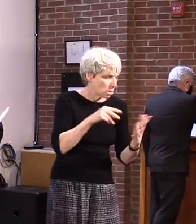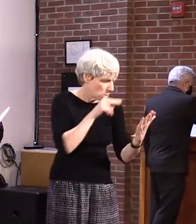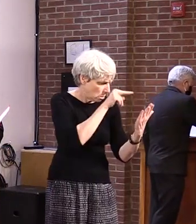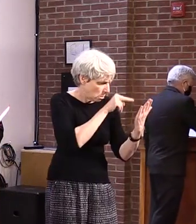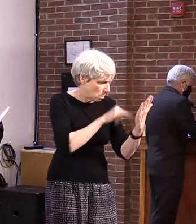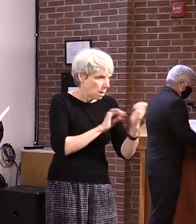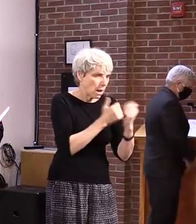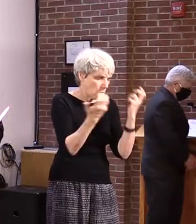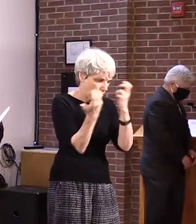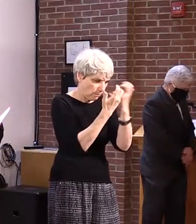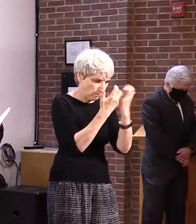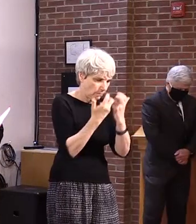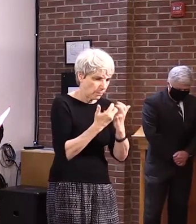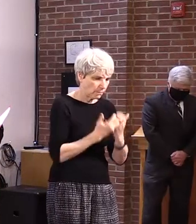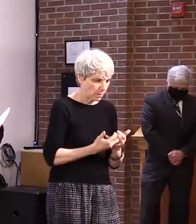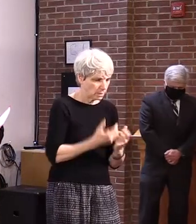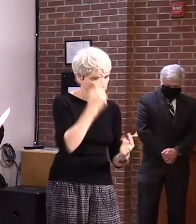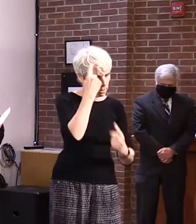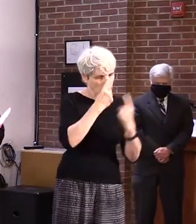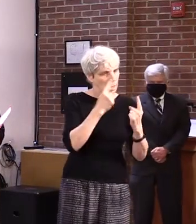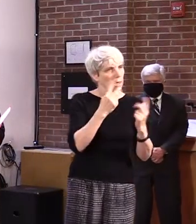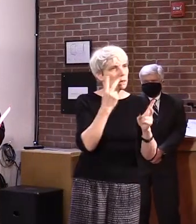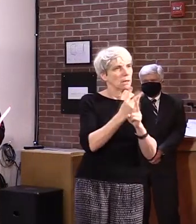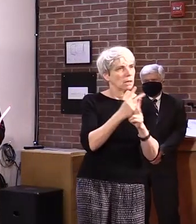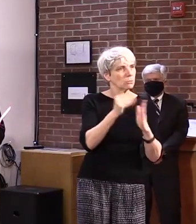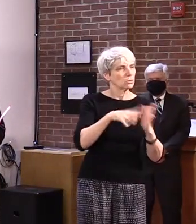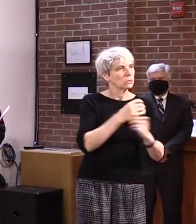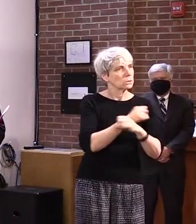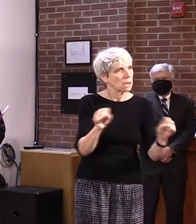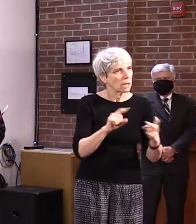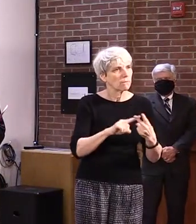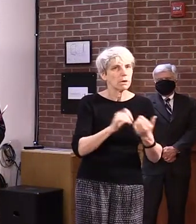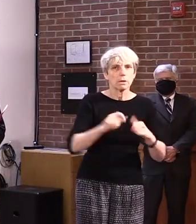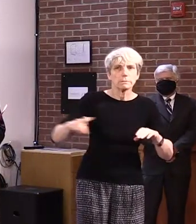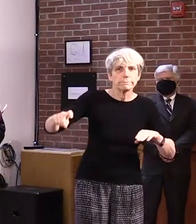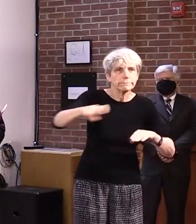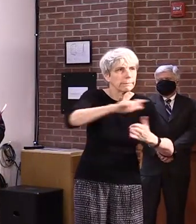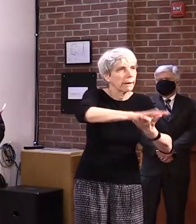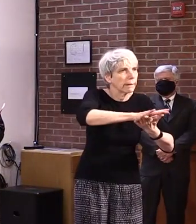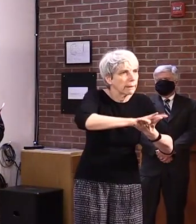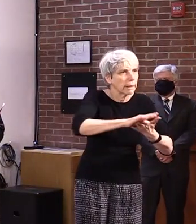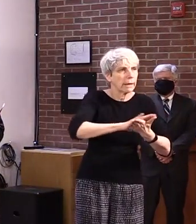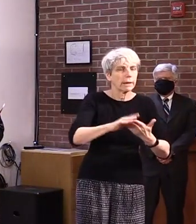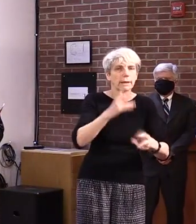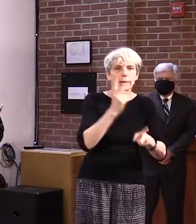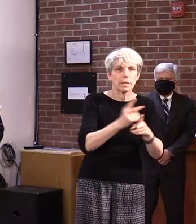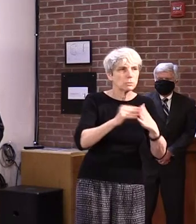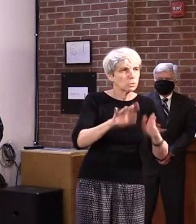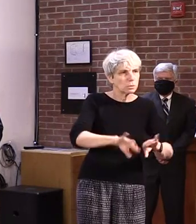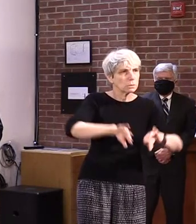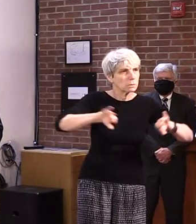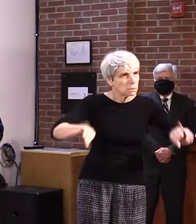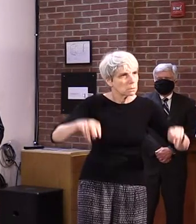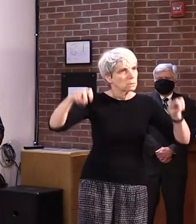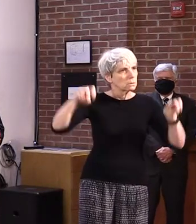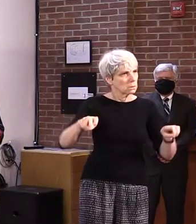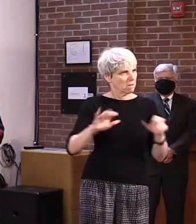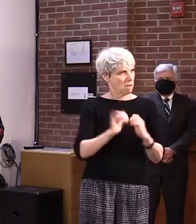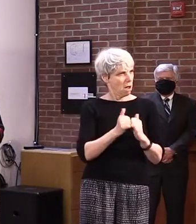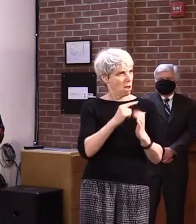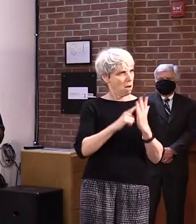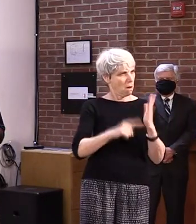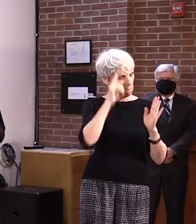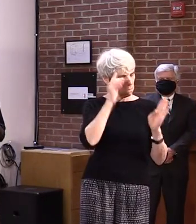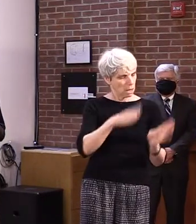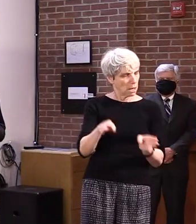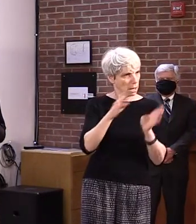specific issues for their schools around health precautions, disinfection procedures, and social distancing. When it was determined